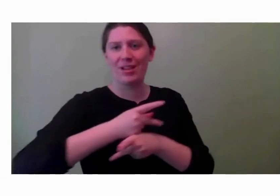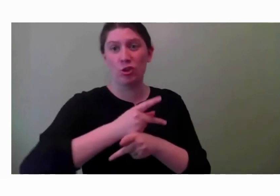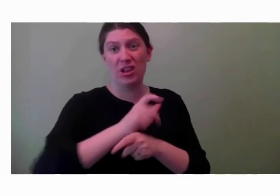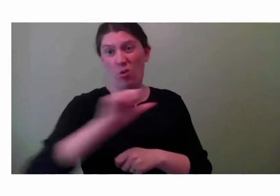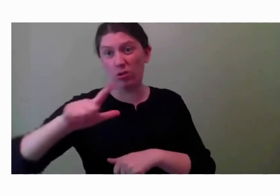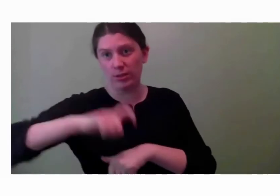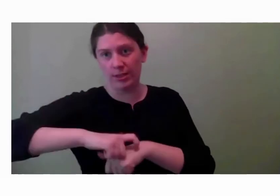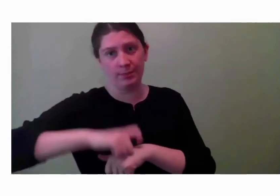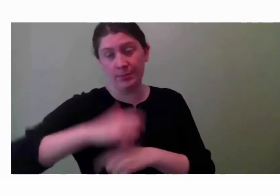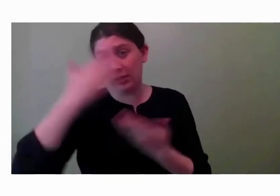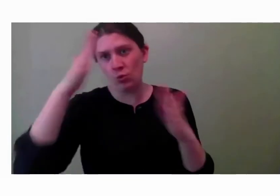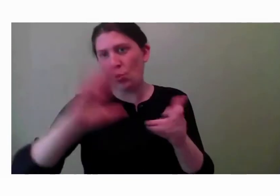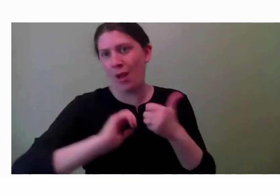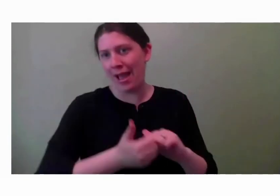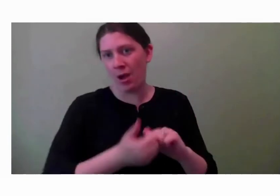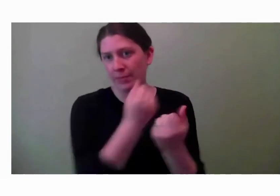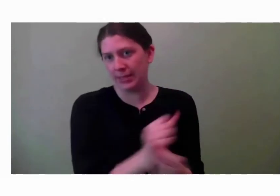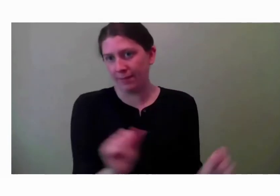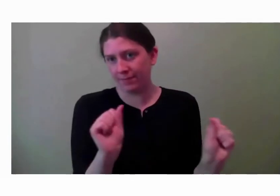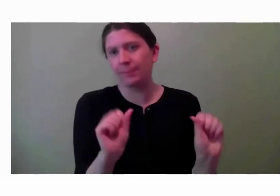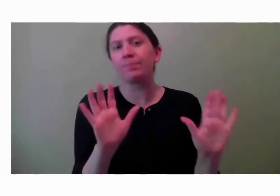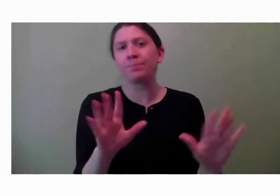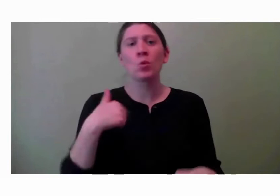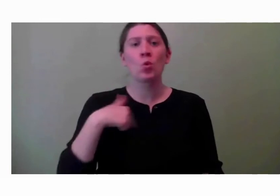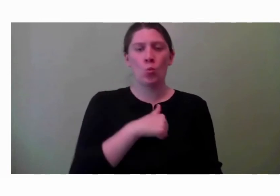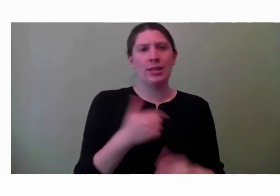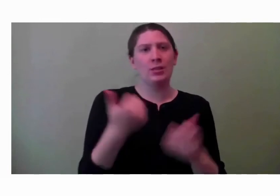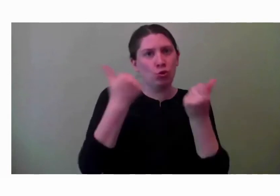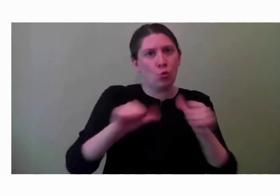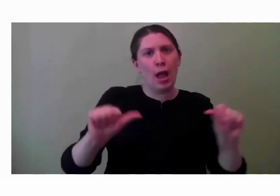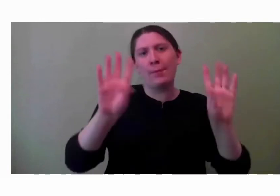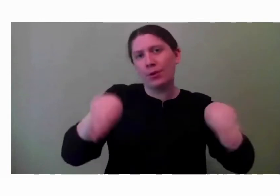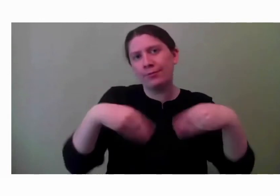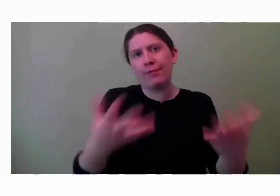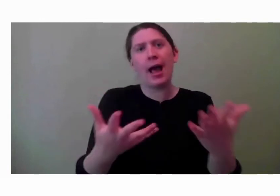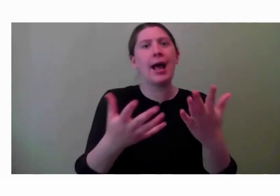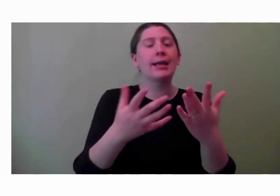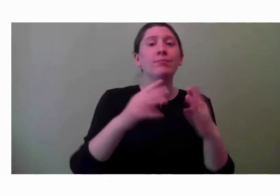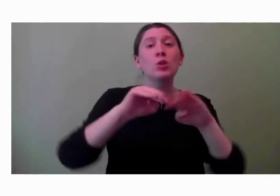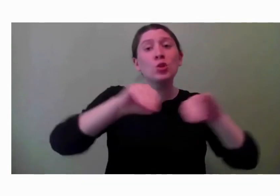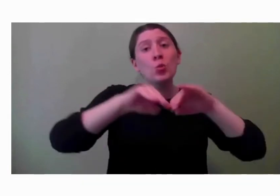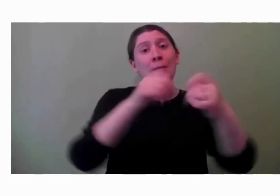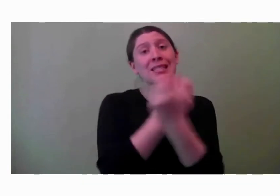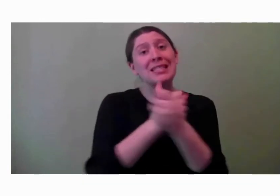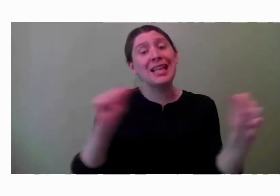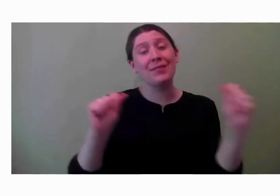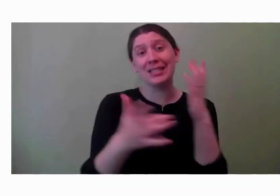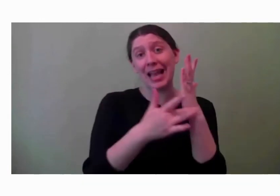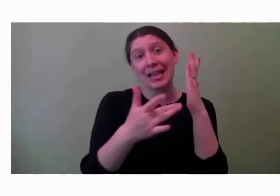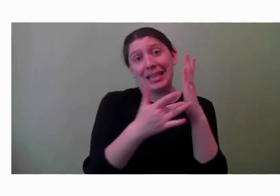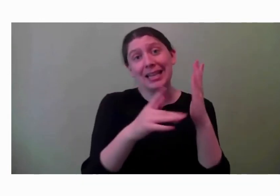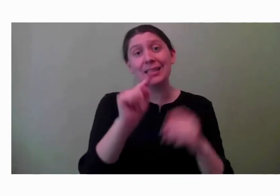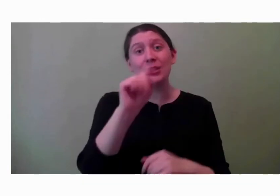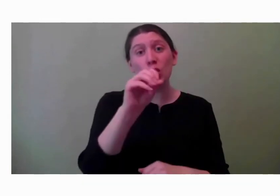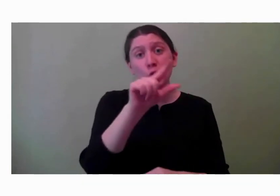so we really try to provide as many swim safety techniques and tools to our participants and to our parents during our sessions.